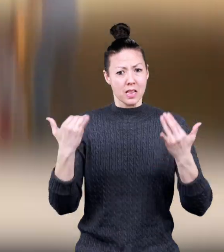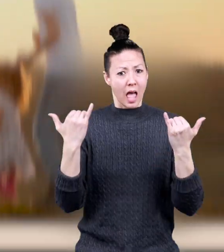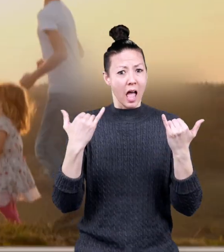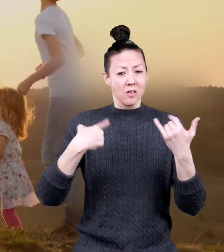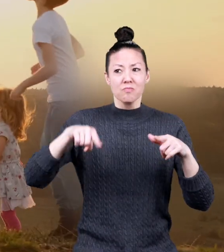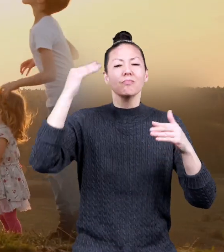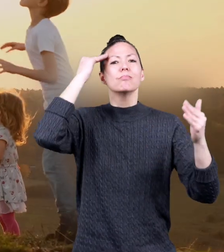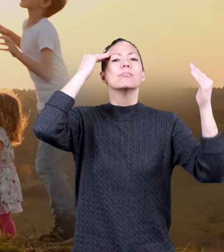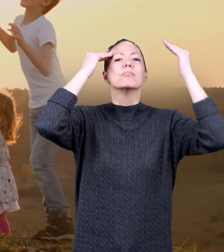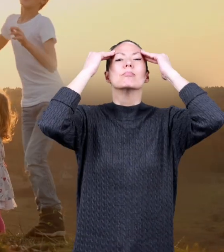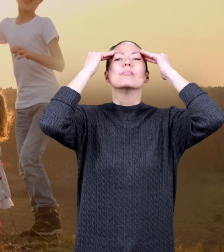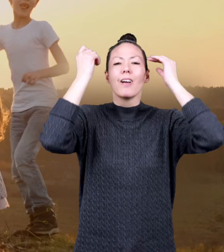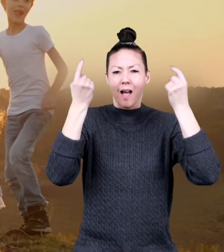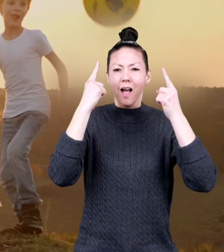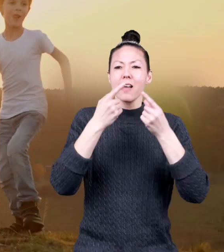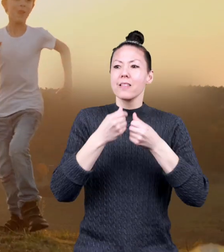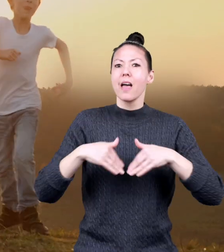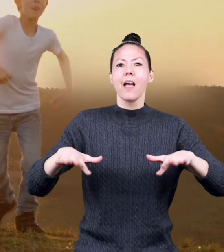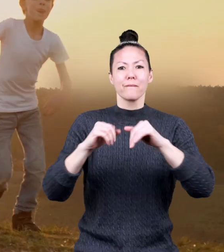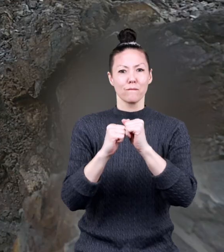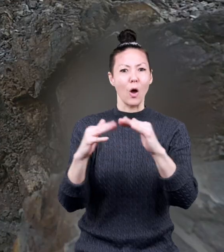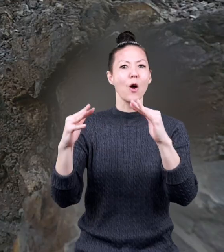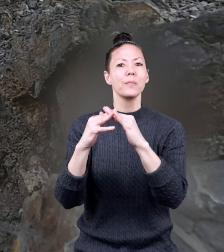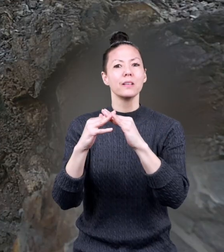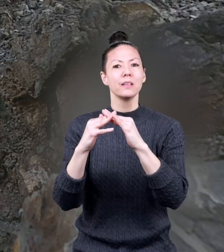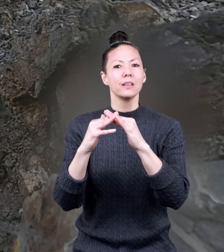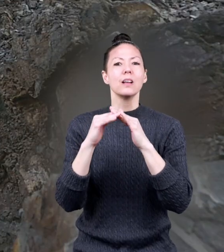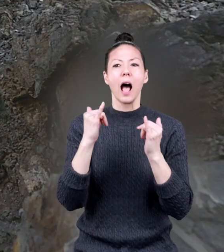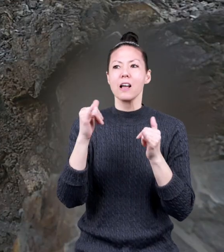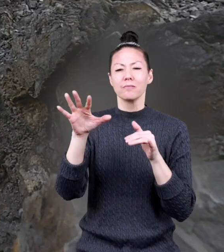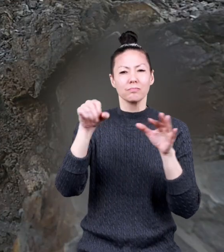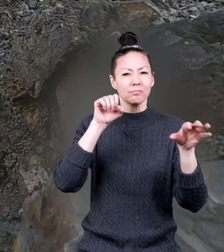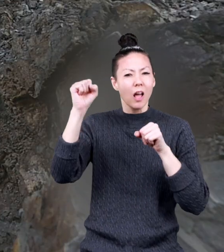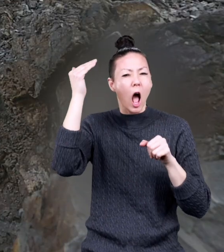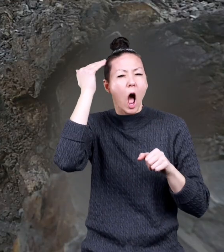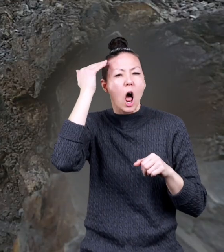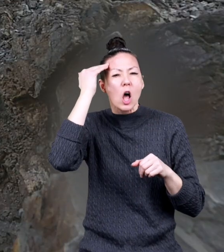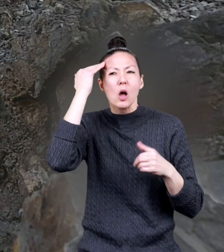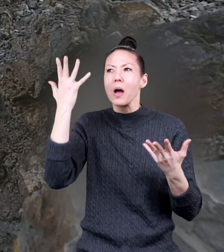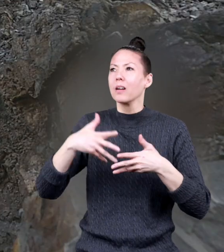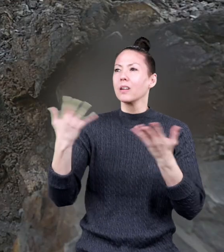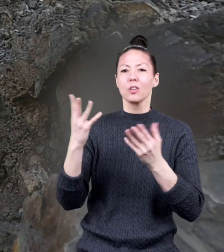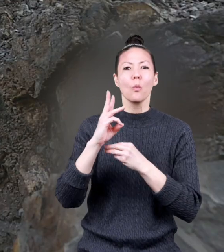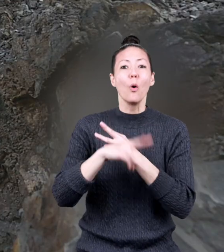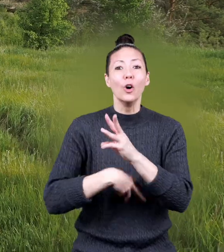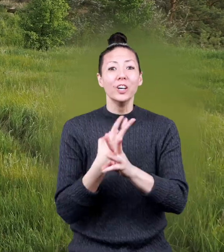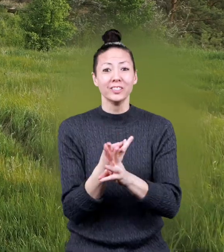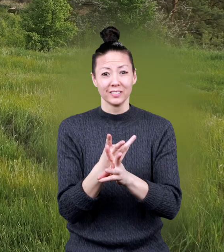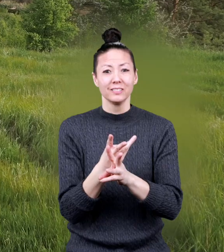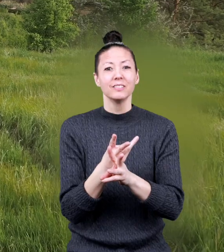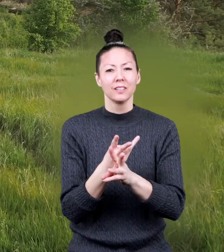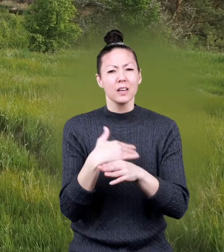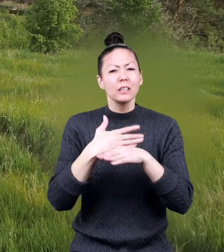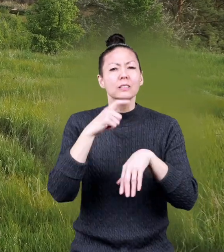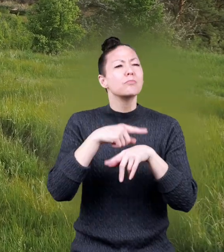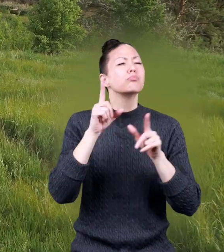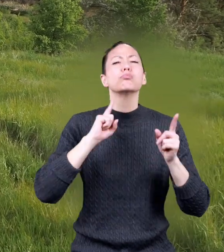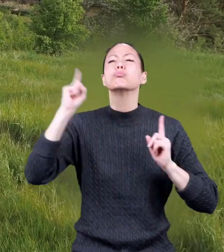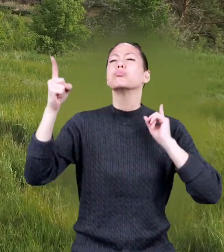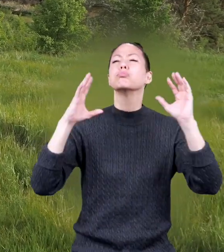Now that you know all about landforms, it's time to take that knowledge out into the world. Next time you're in a beautiful